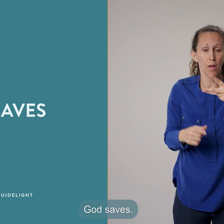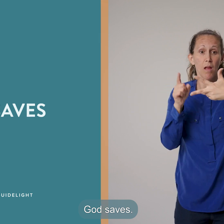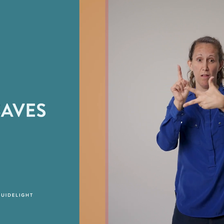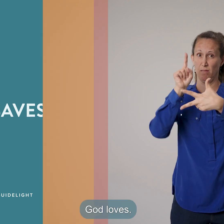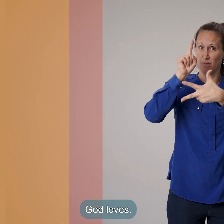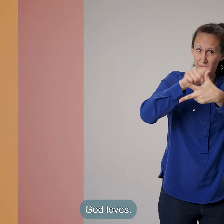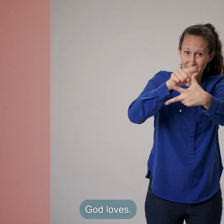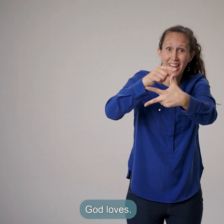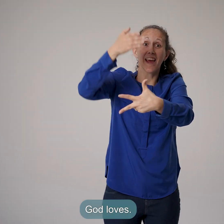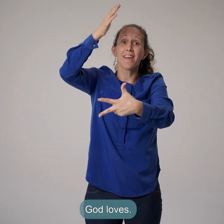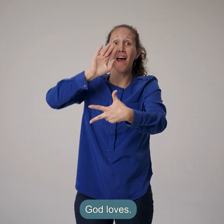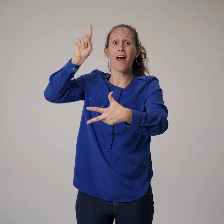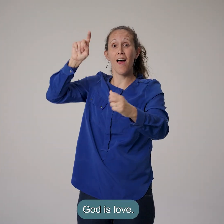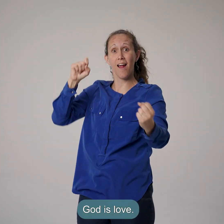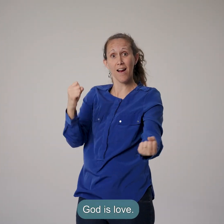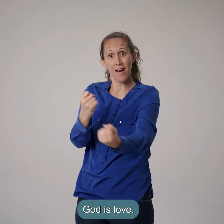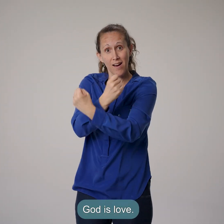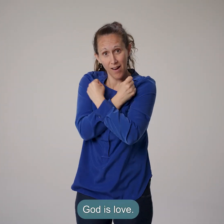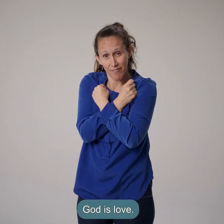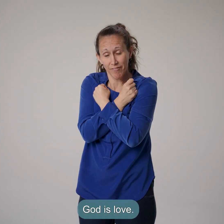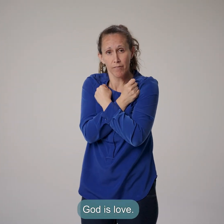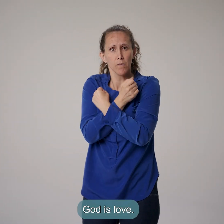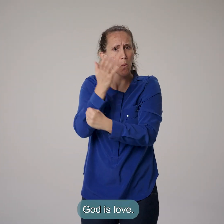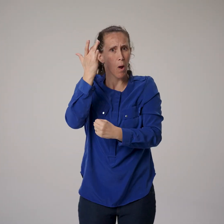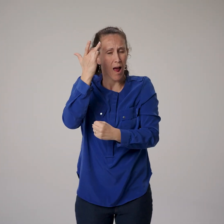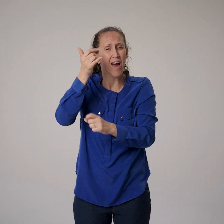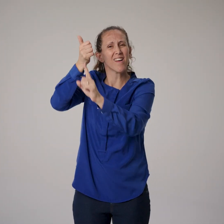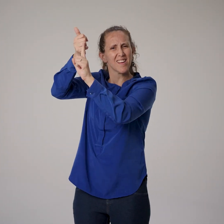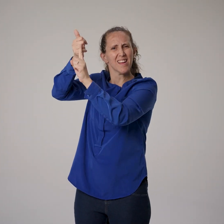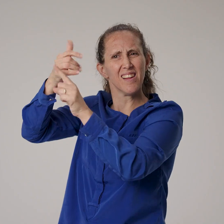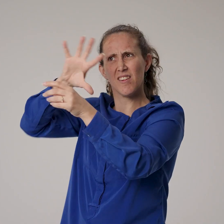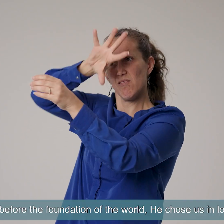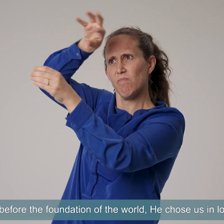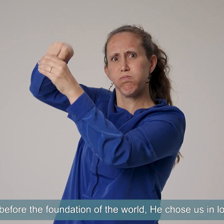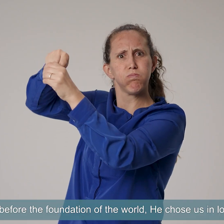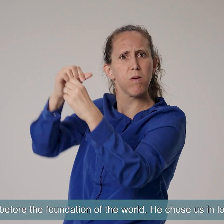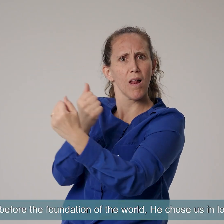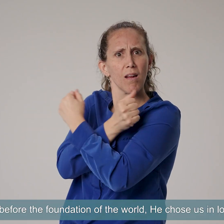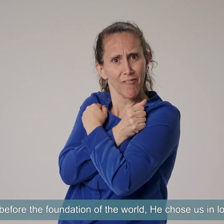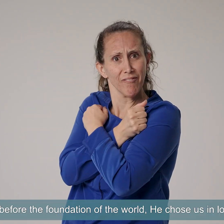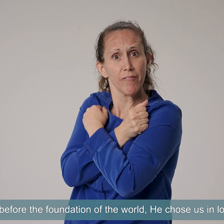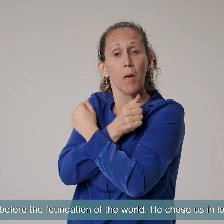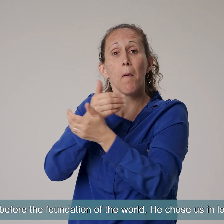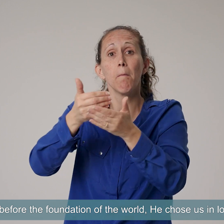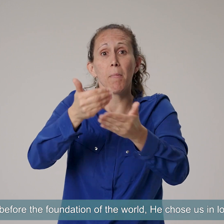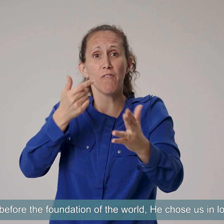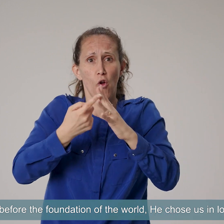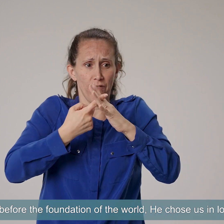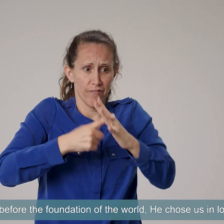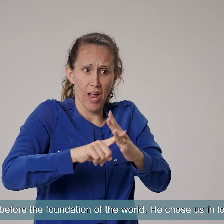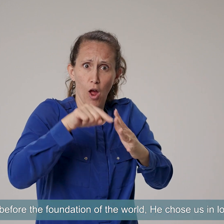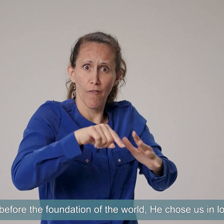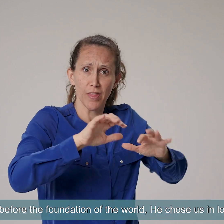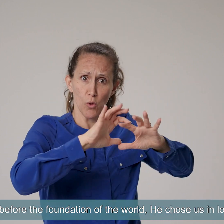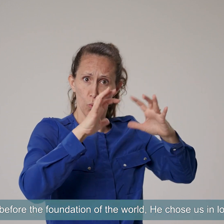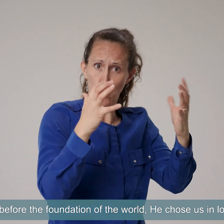God loves. God is love. And before the foundation of the world, he chose us in love.